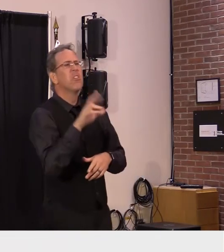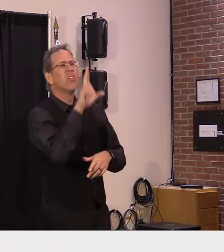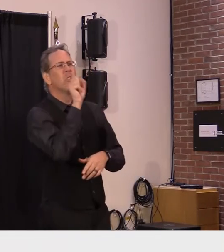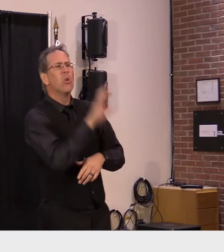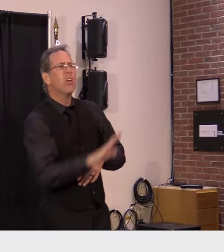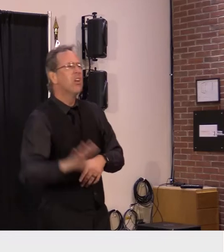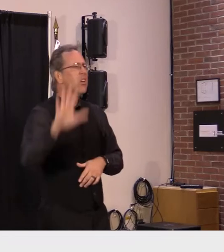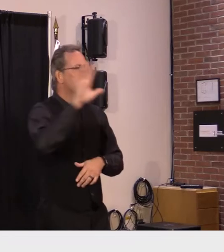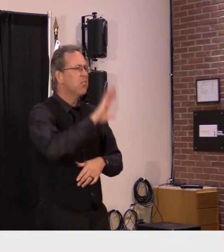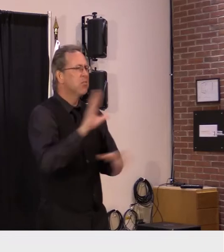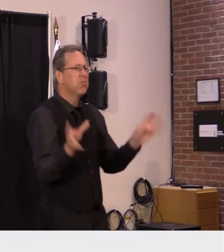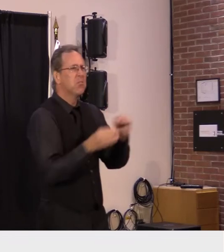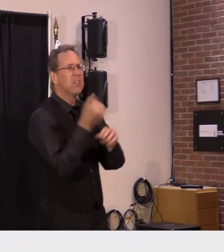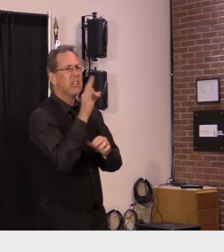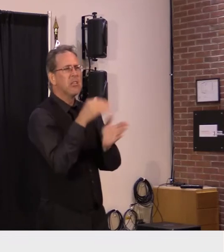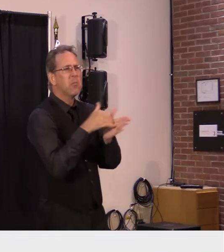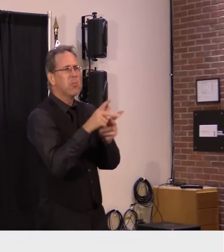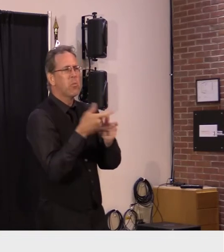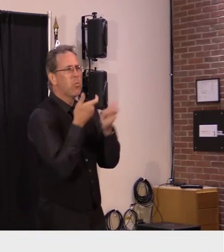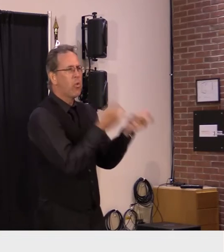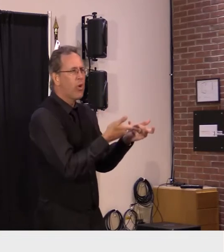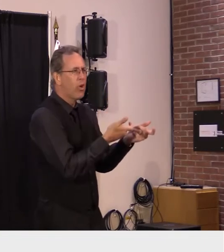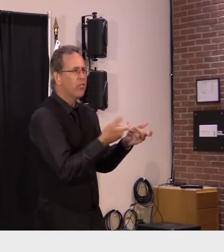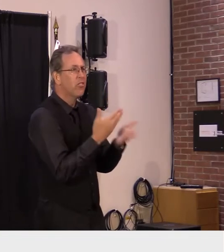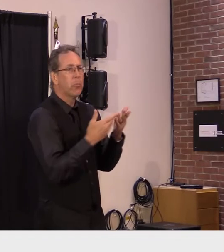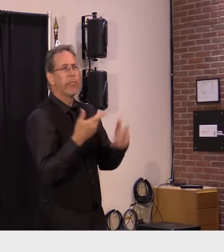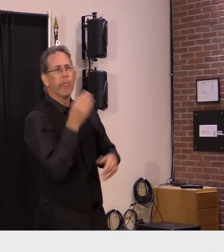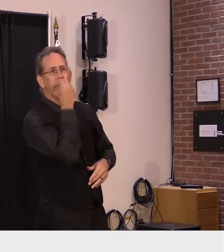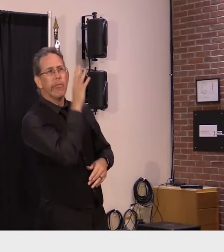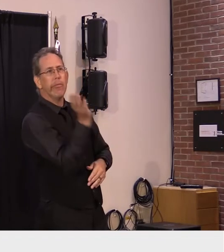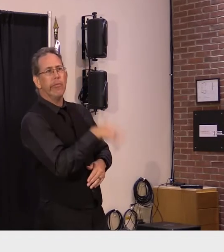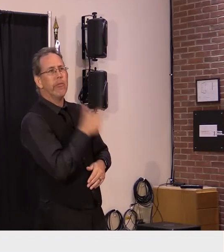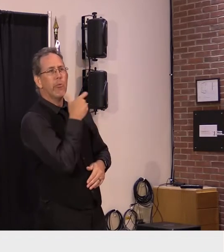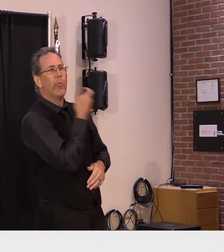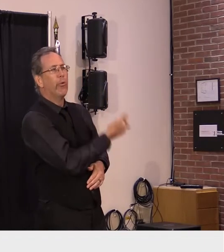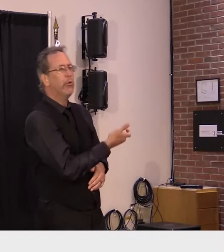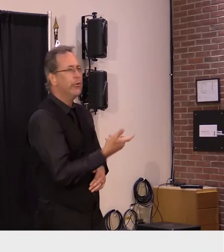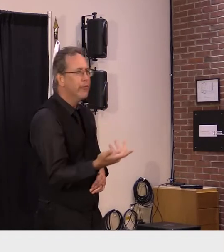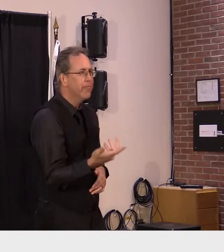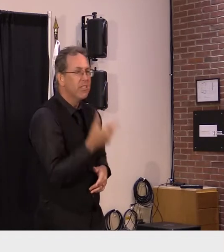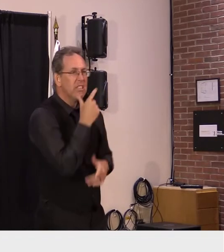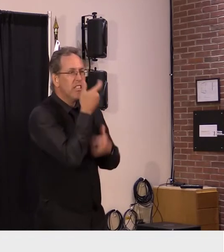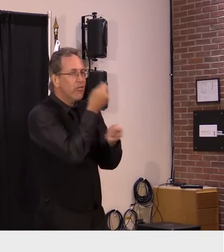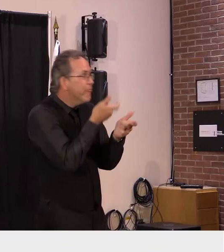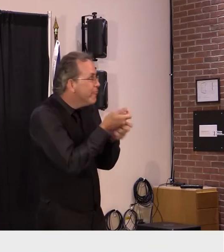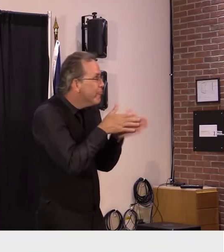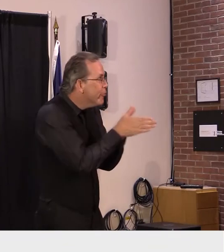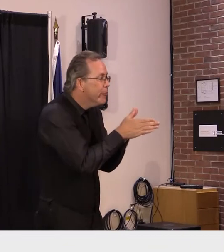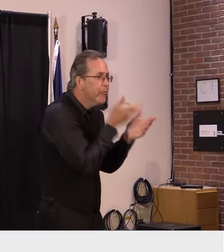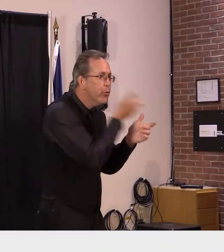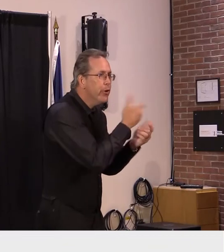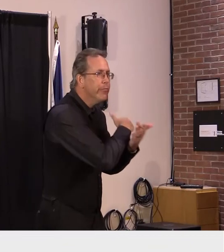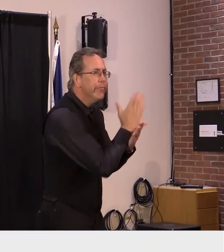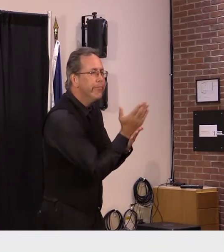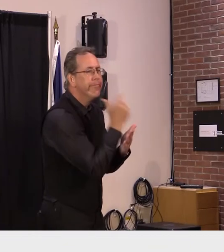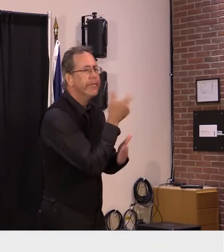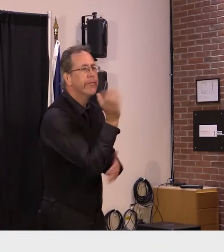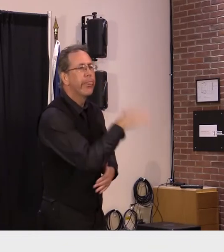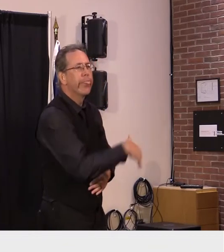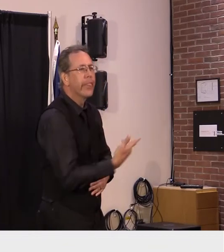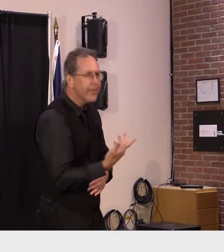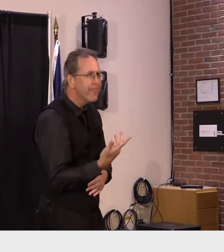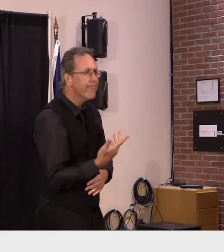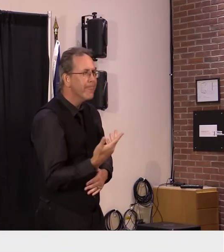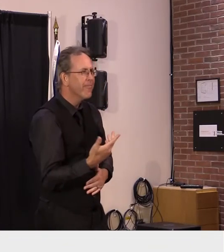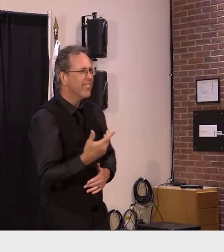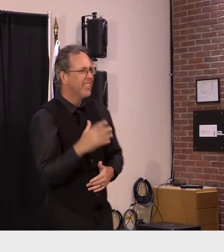maybe apathy uh across the nation again uh this was um this was an assault on our